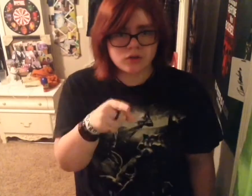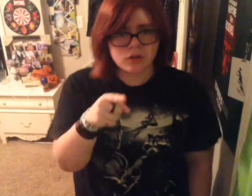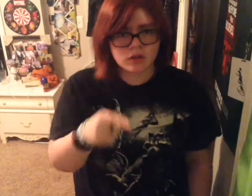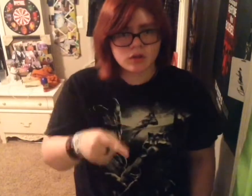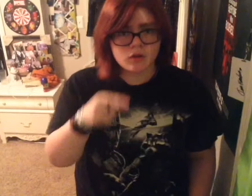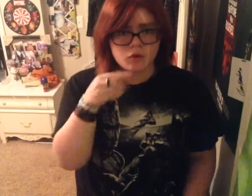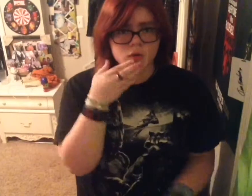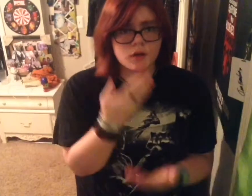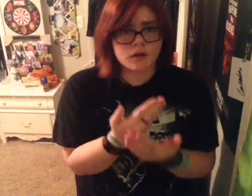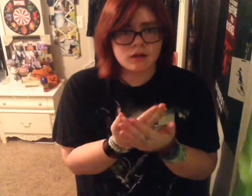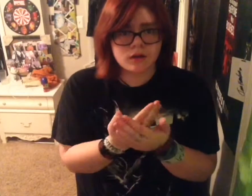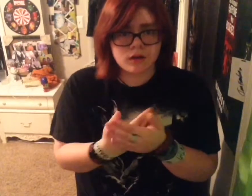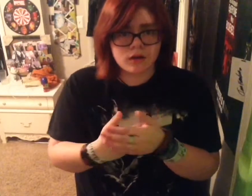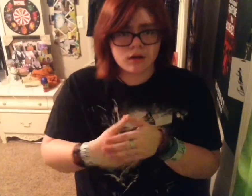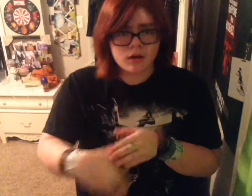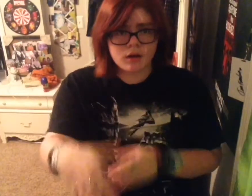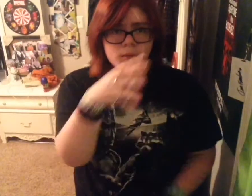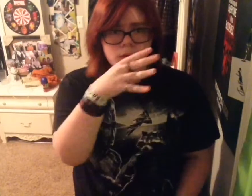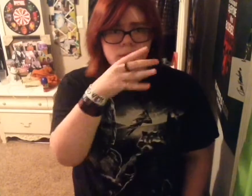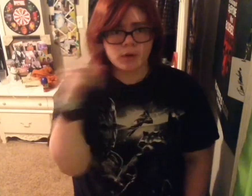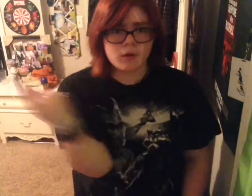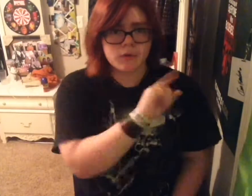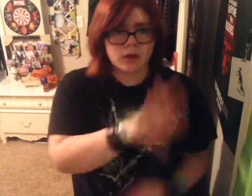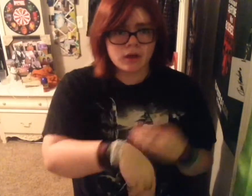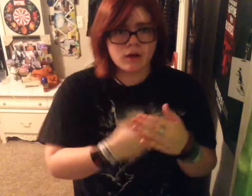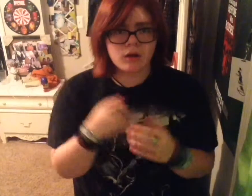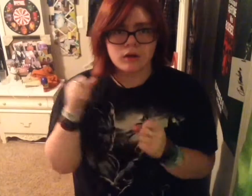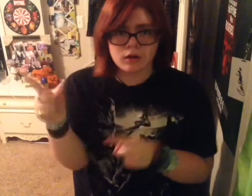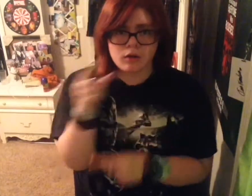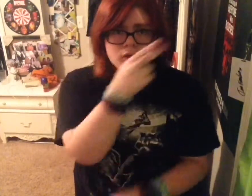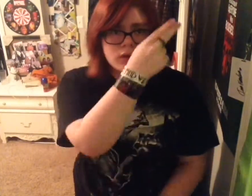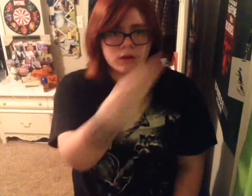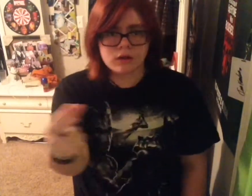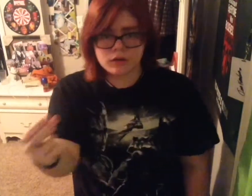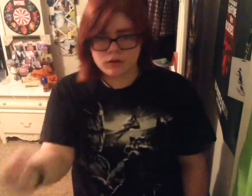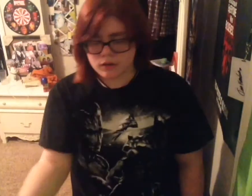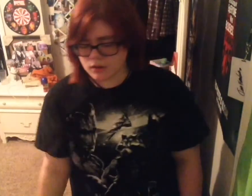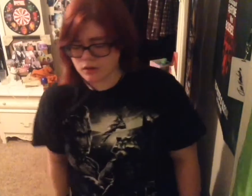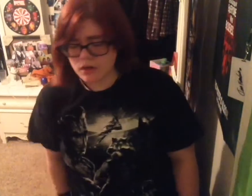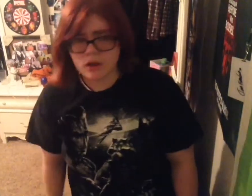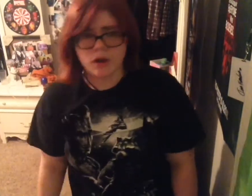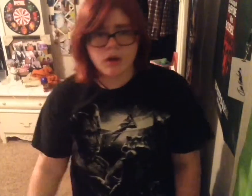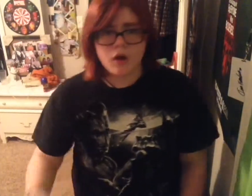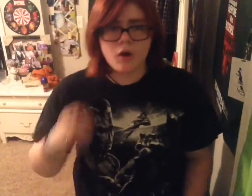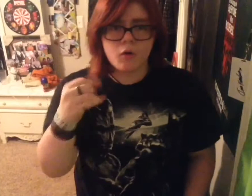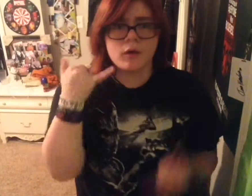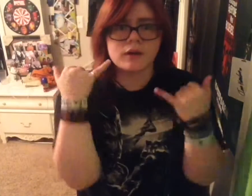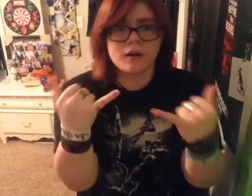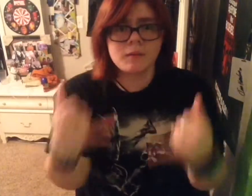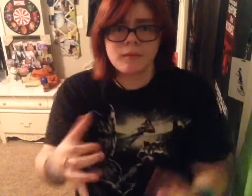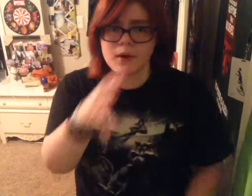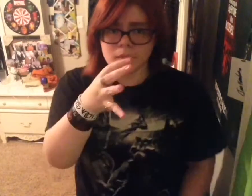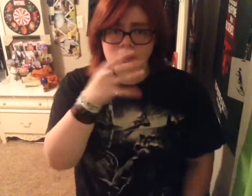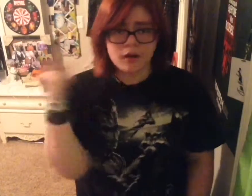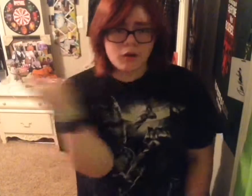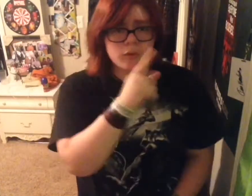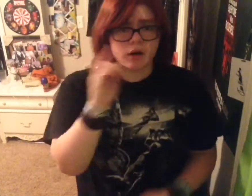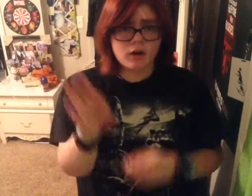you well My, my, we all go to hell Oh, and now, my, my, we're